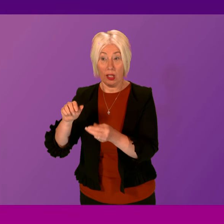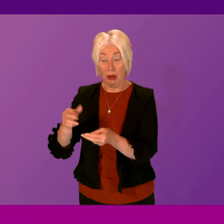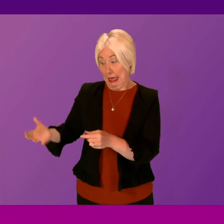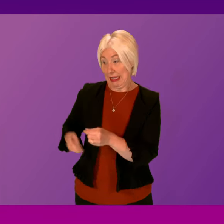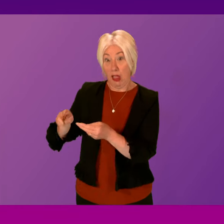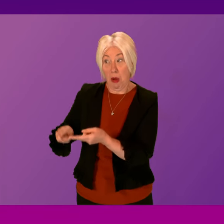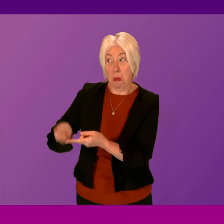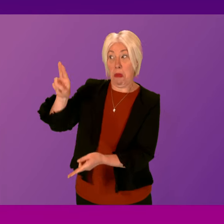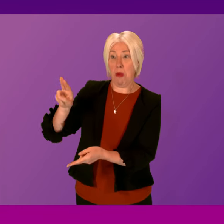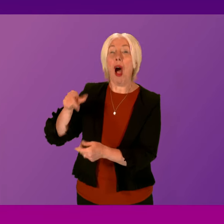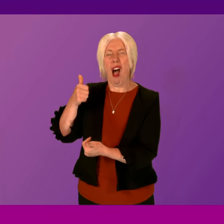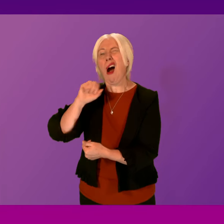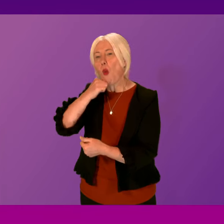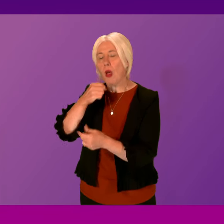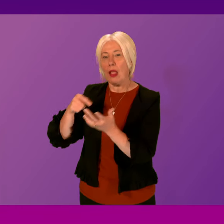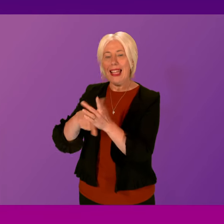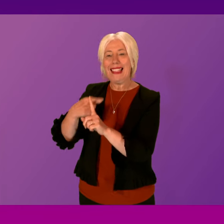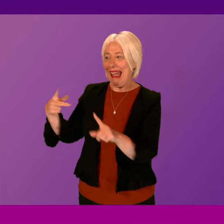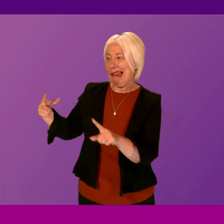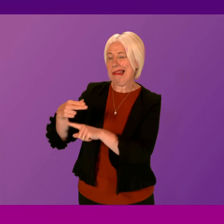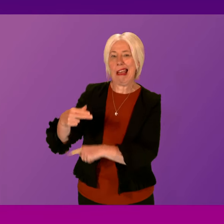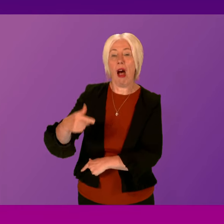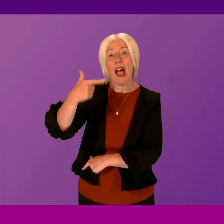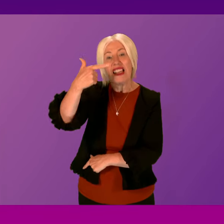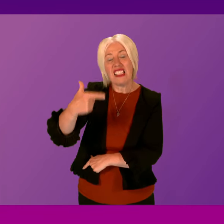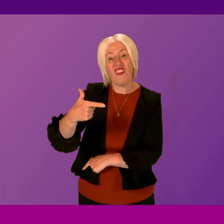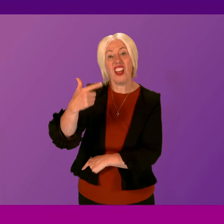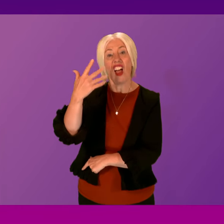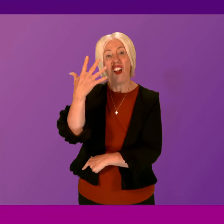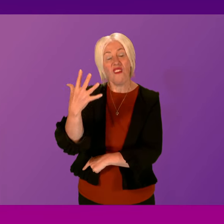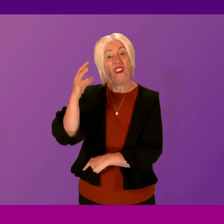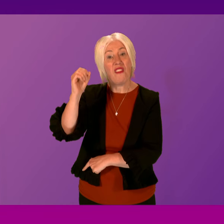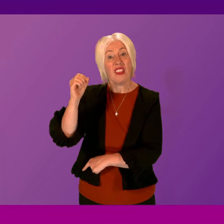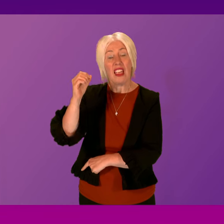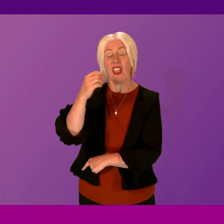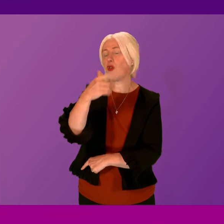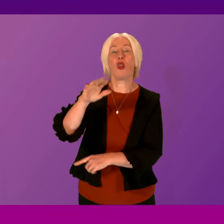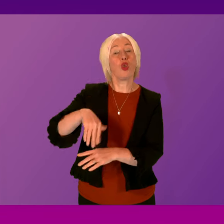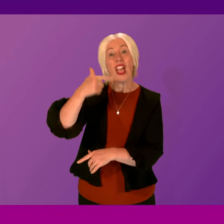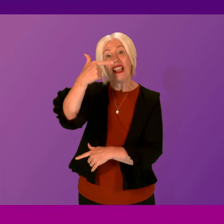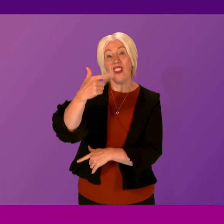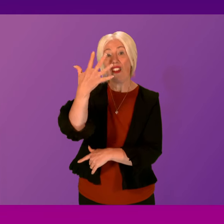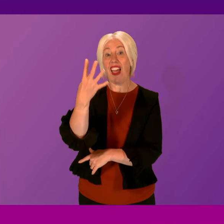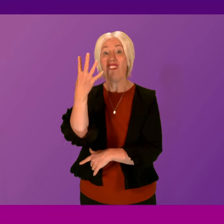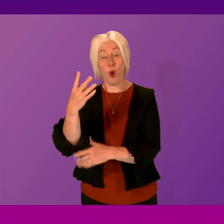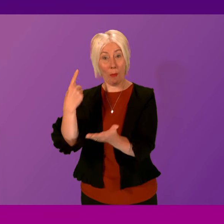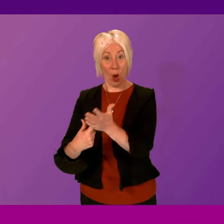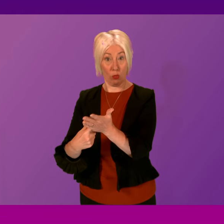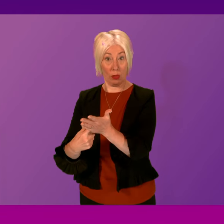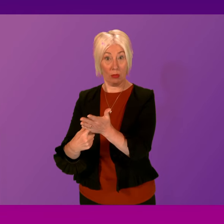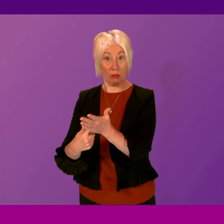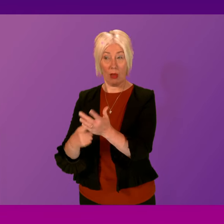a tax cut of £754. In contrast,